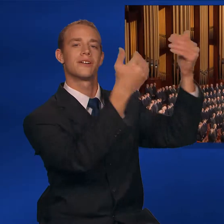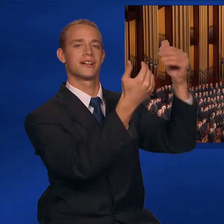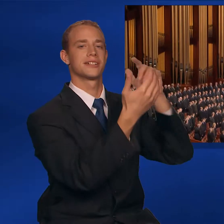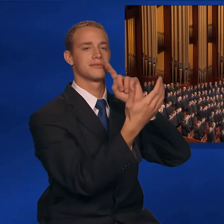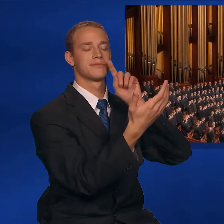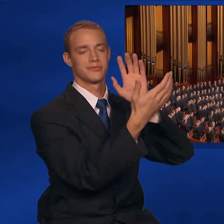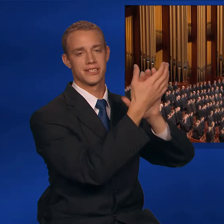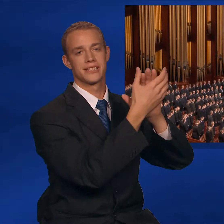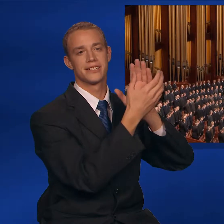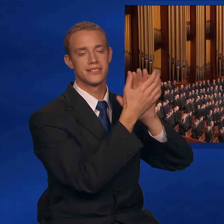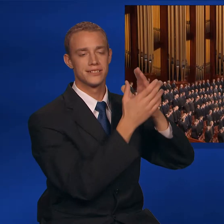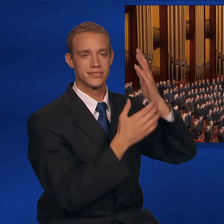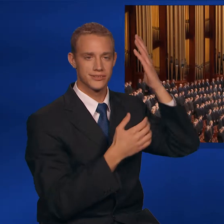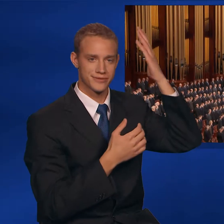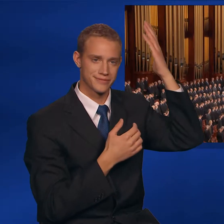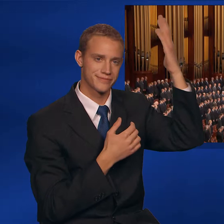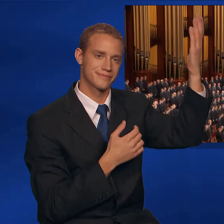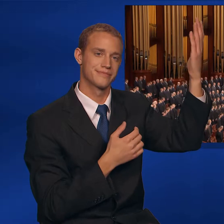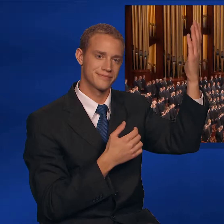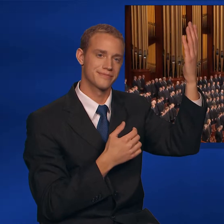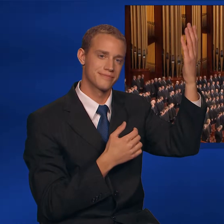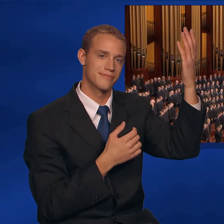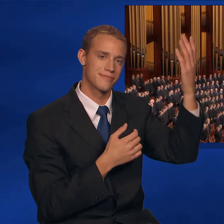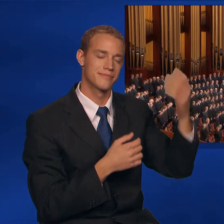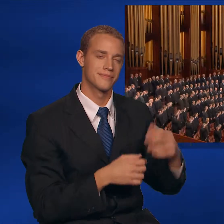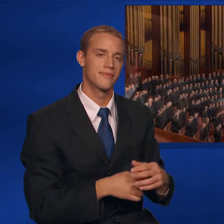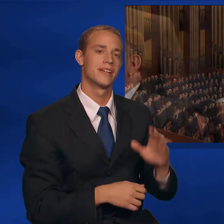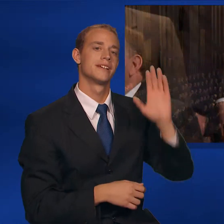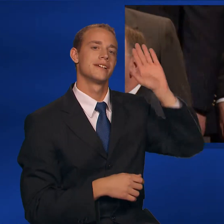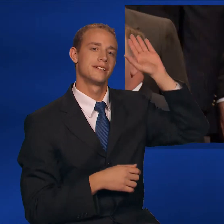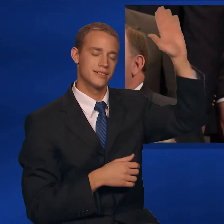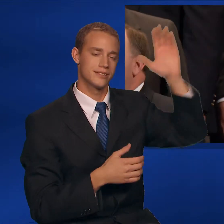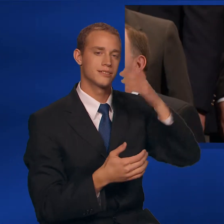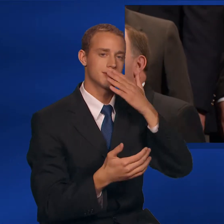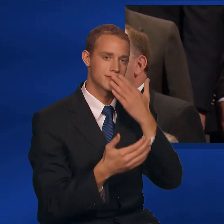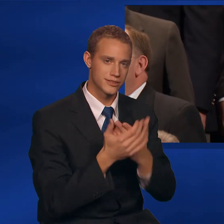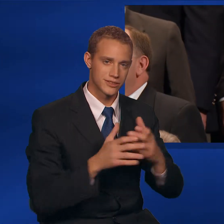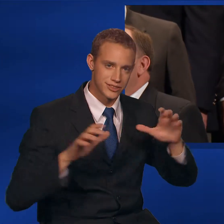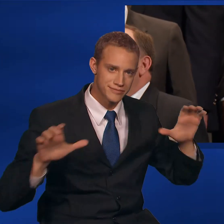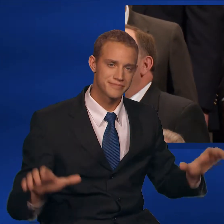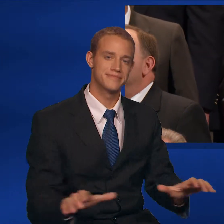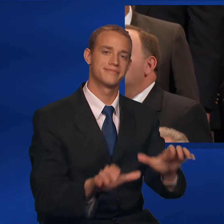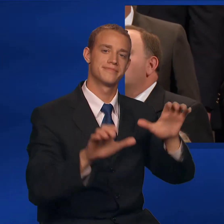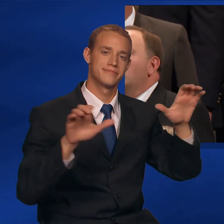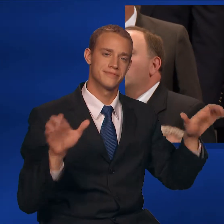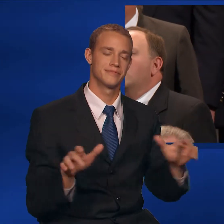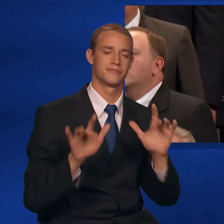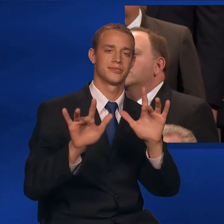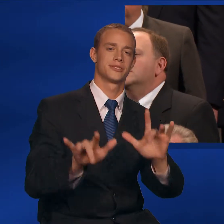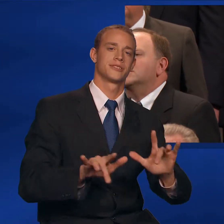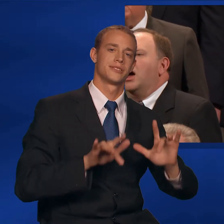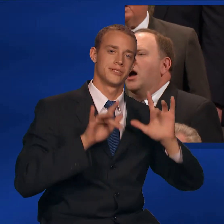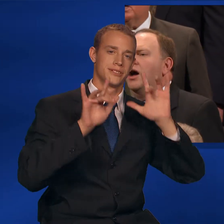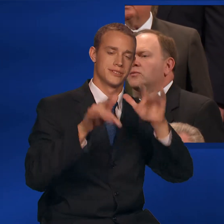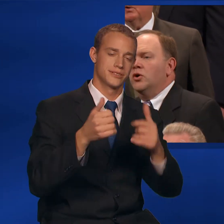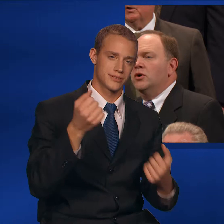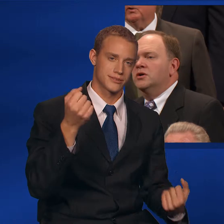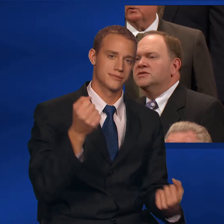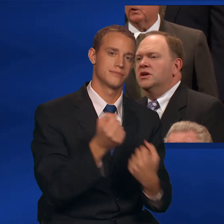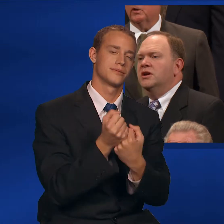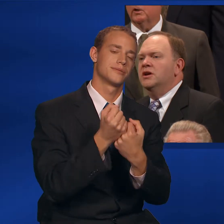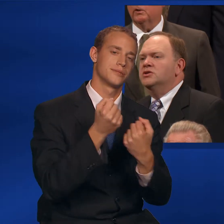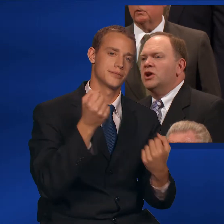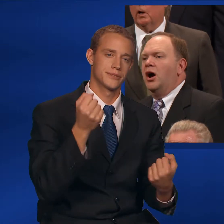defend thee. Surely His goodness and